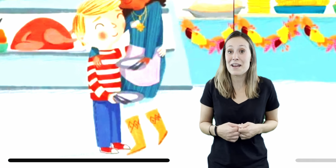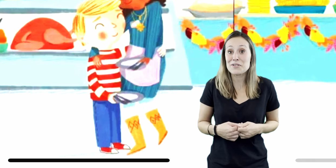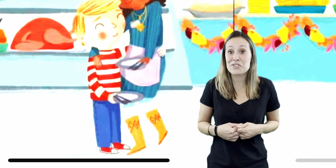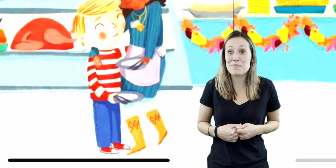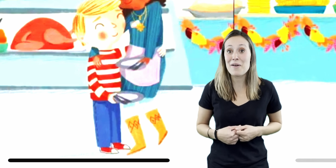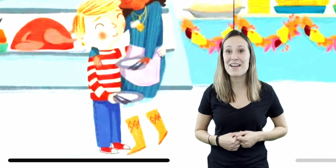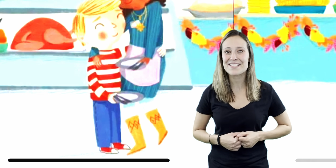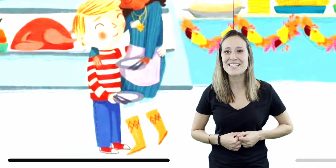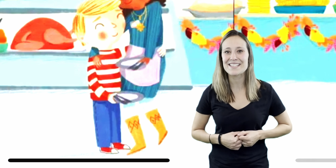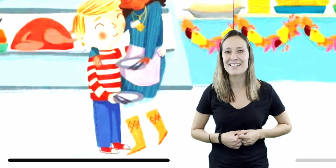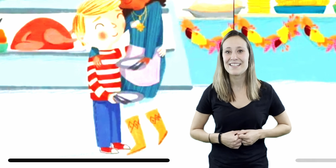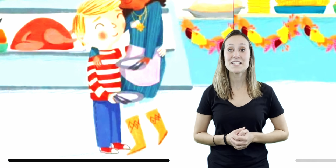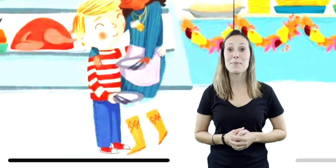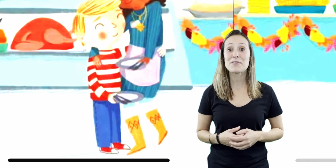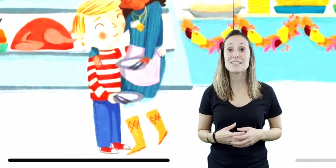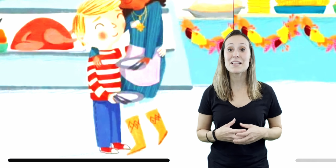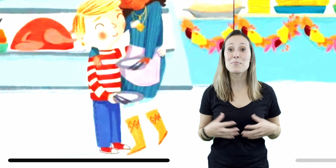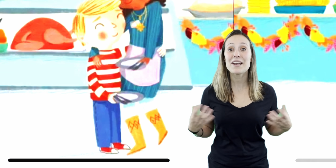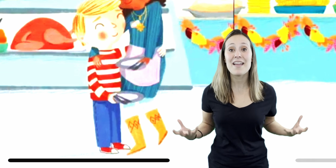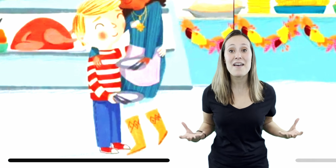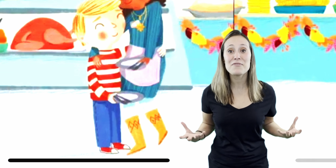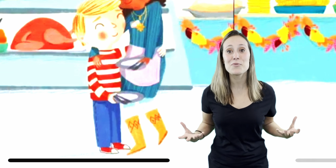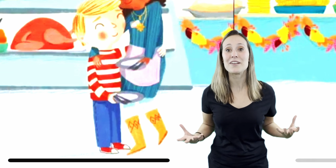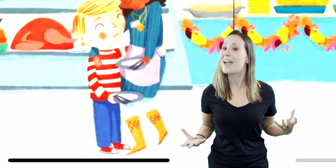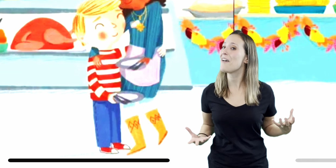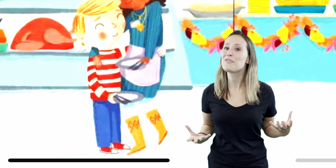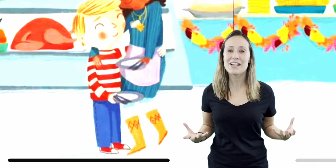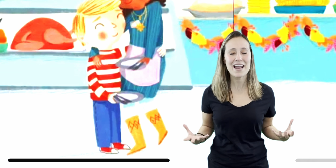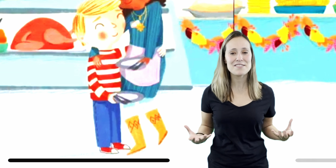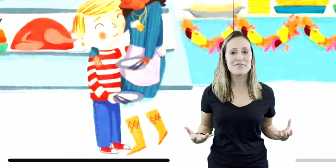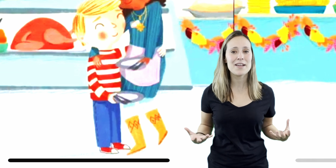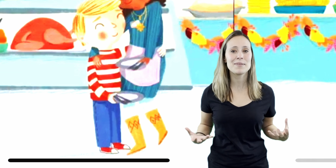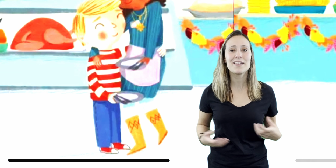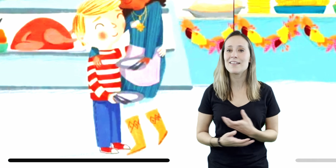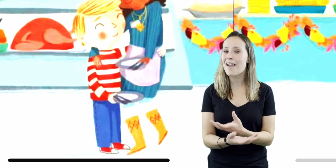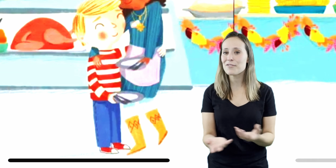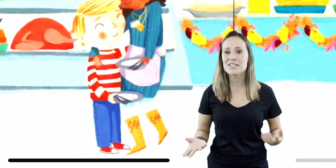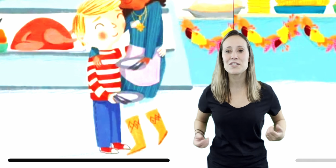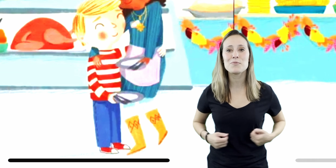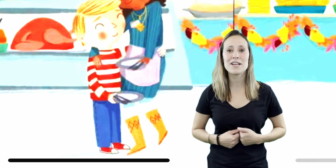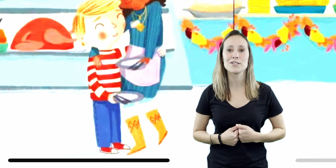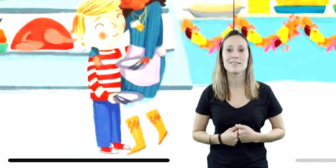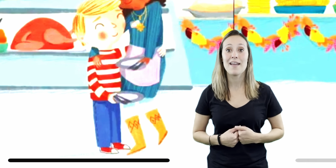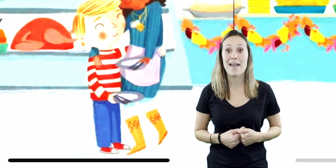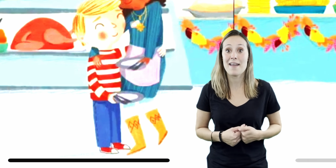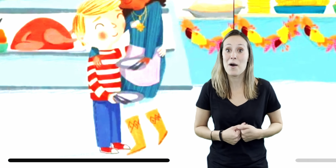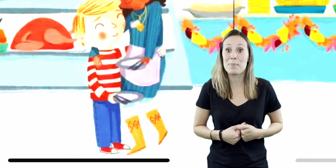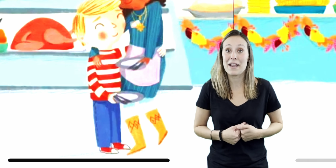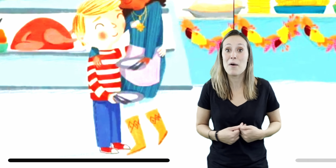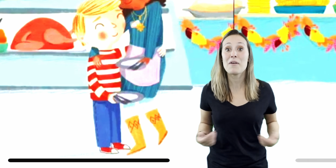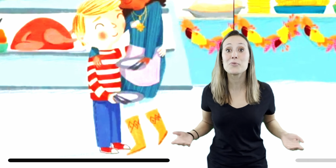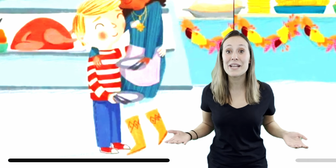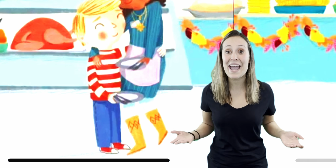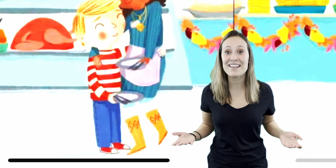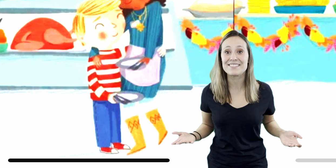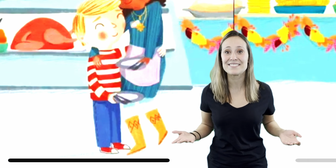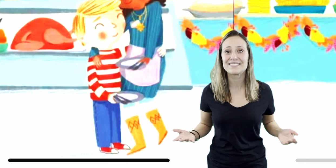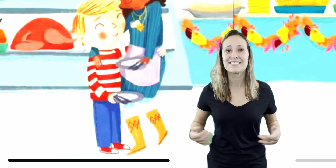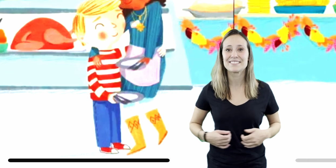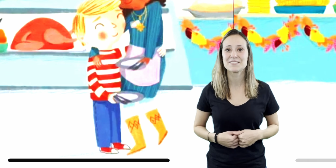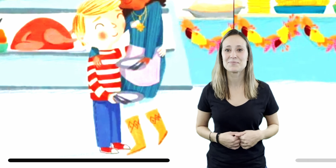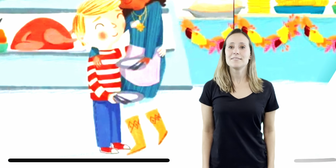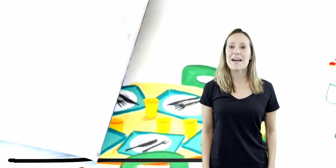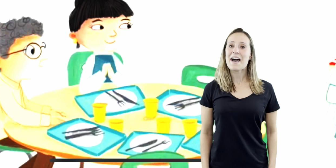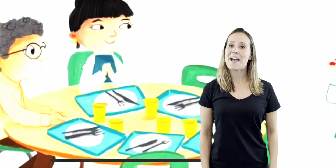Because it's not just about us, is it? It's about celebrating everyone, every kind of family in every situation, and helping however we can.